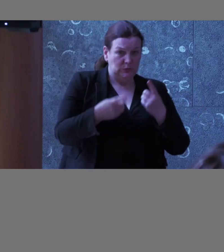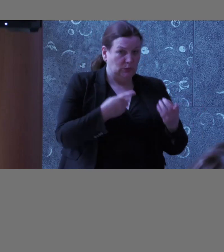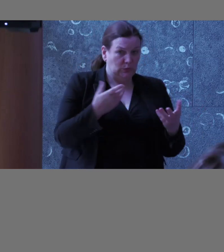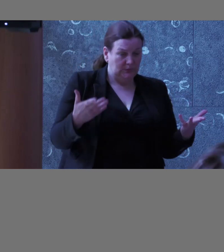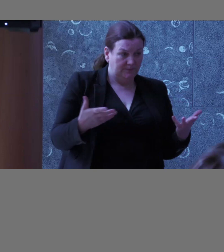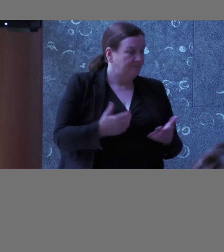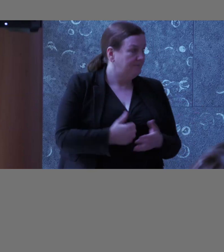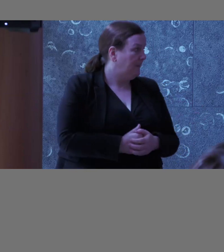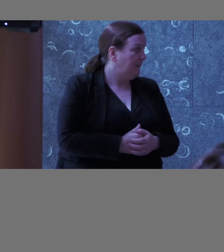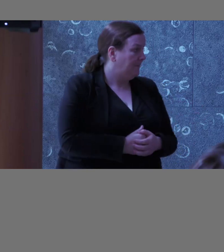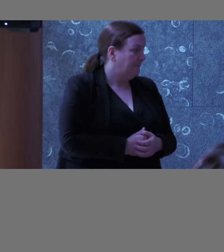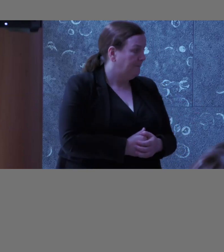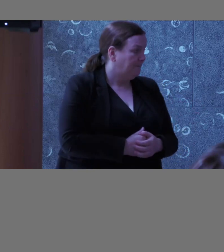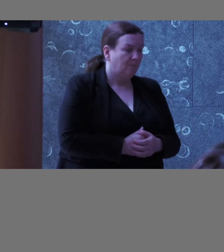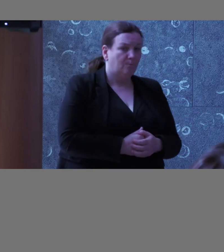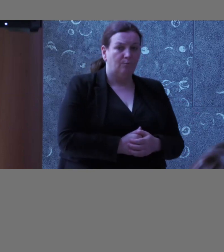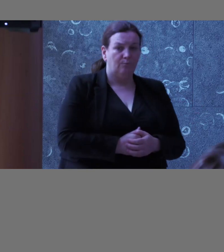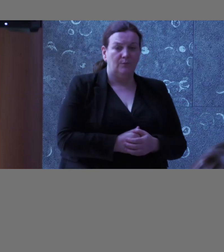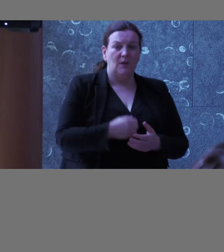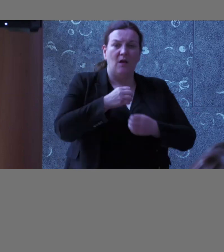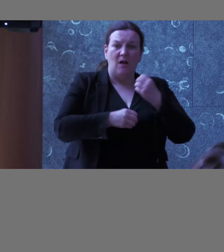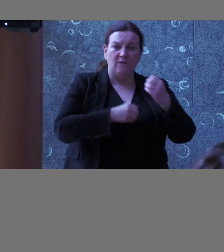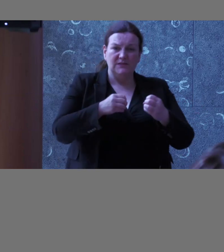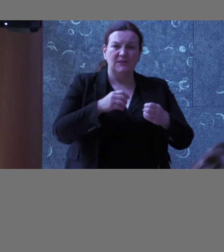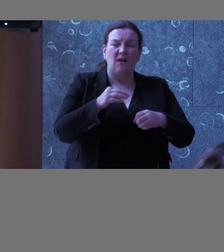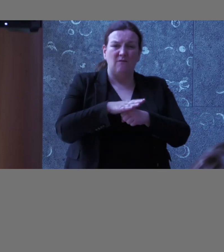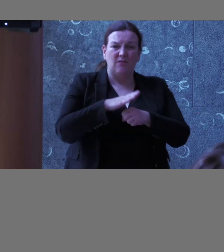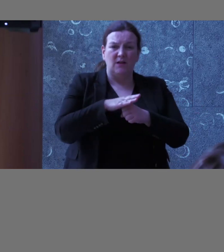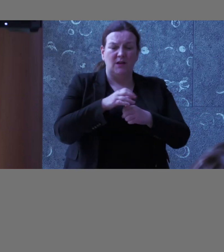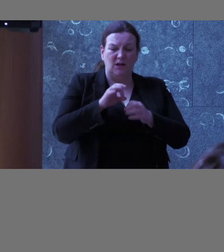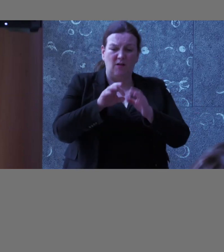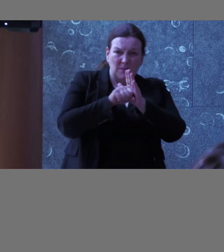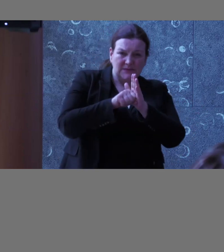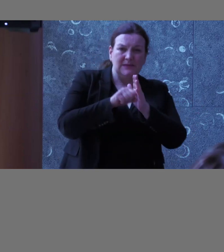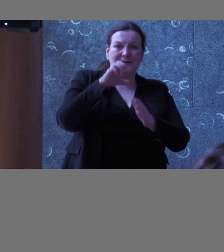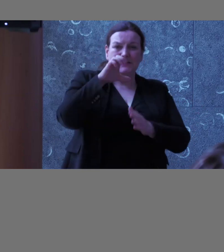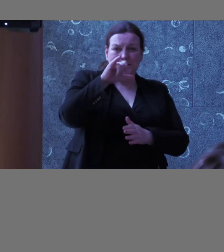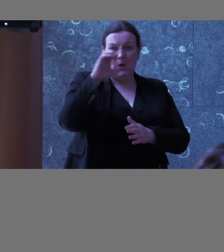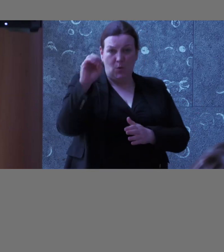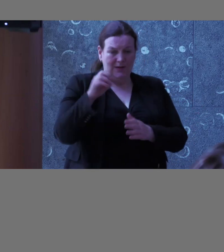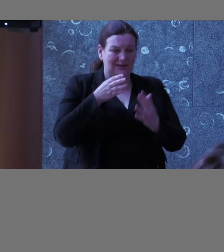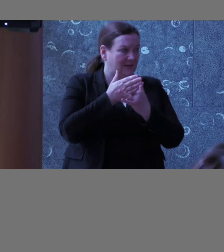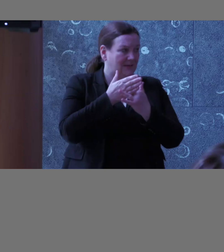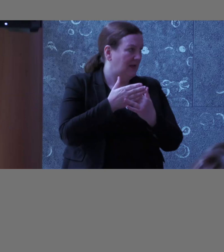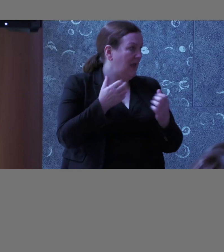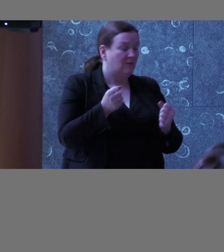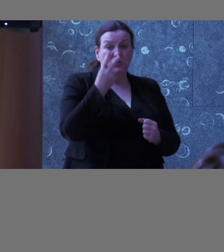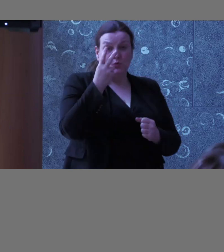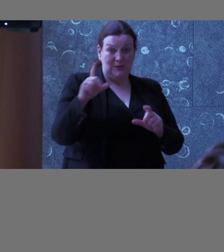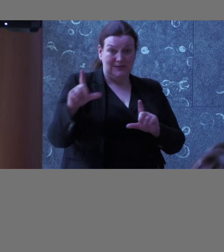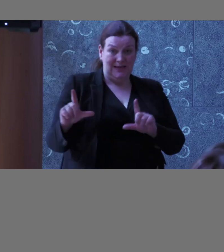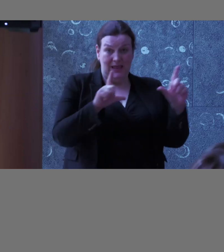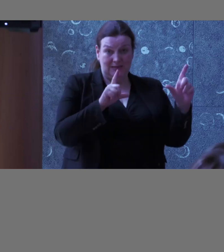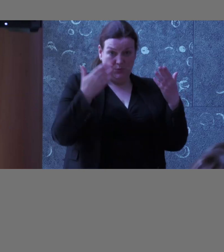with Office of the Government CIO in terms of the accessibility. Okay, so I have two slides